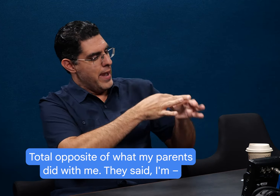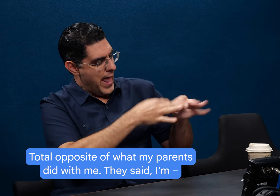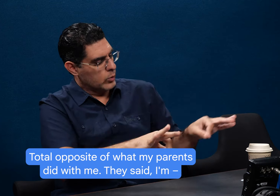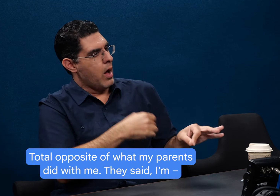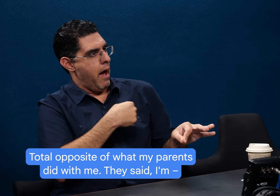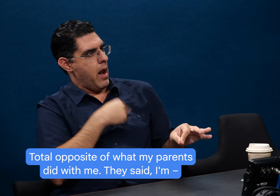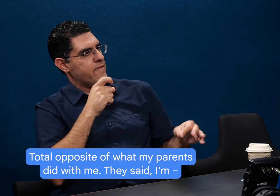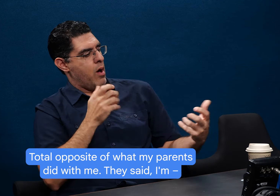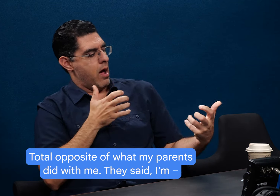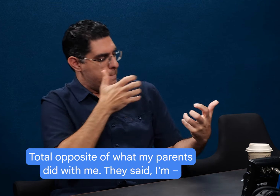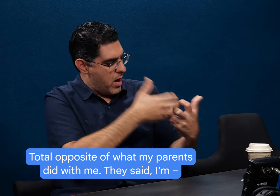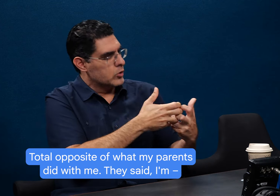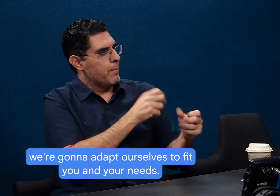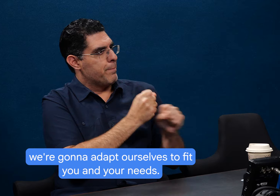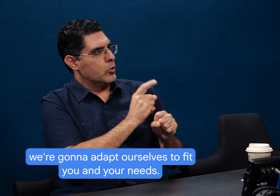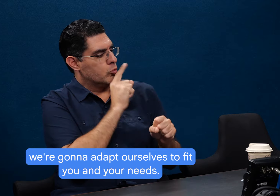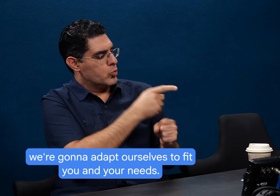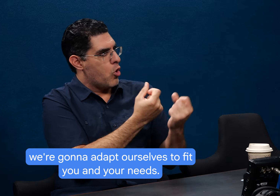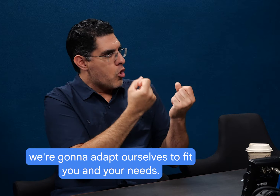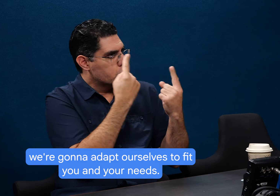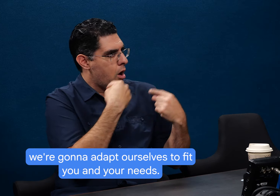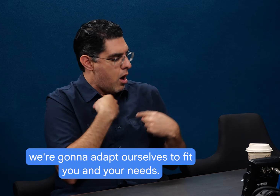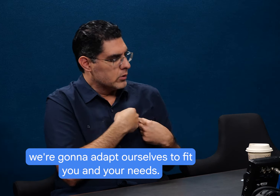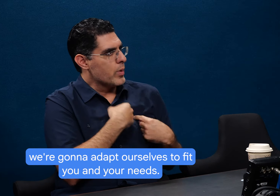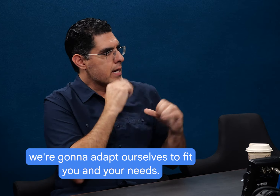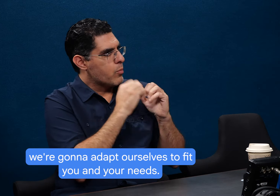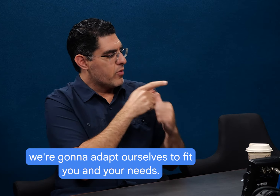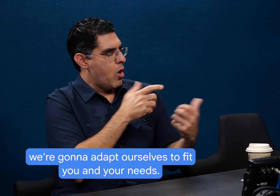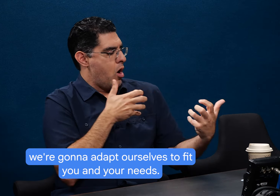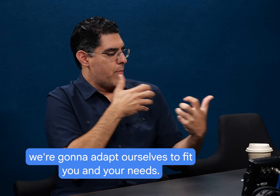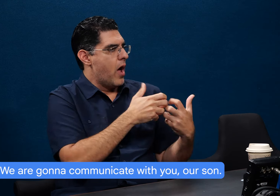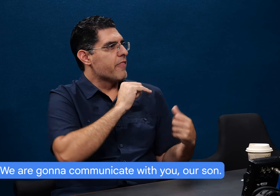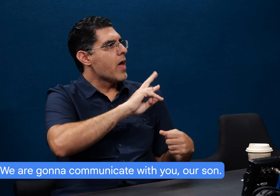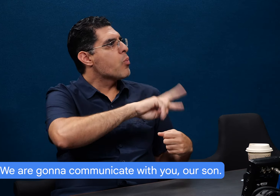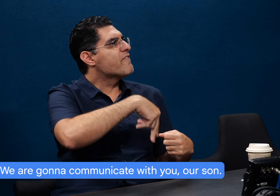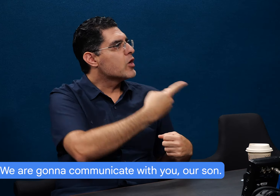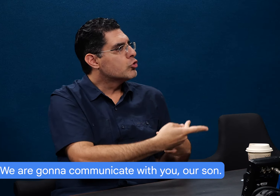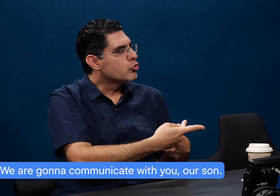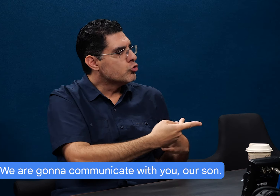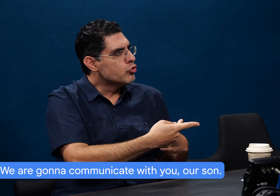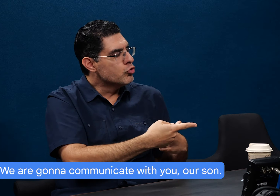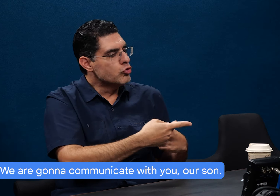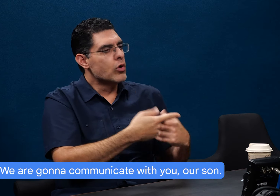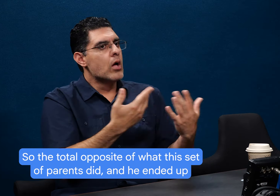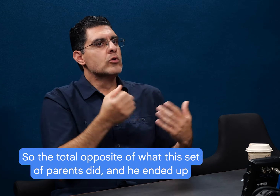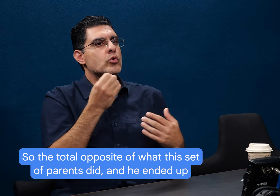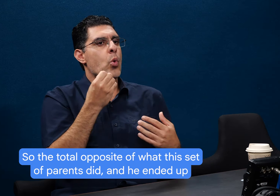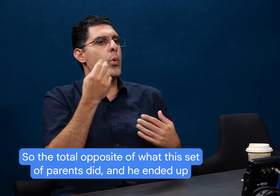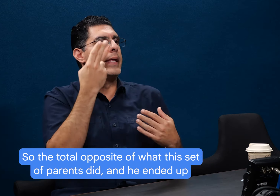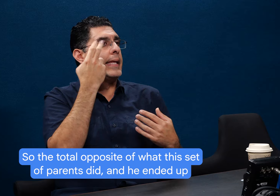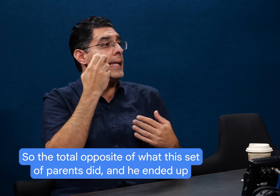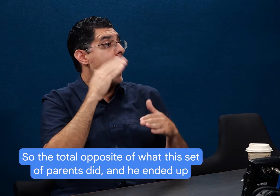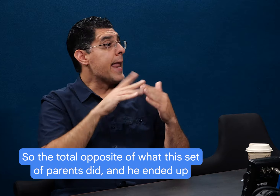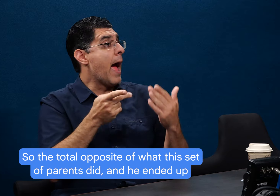my parents did with me. They said, we're going to adapt ourselves to fit you and your needs. We're going to communicate with you, our son. It's the